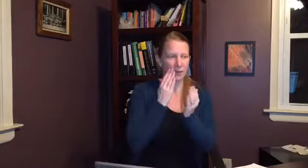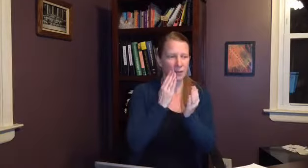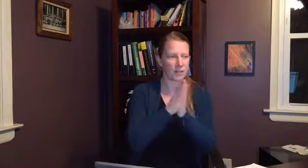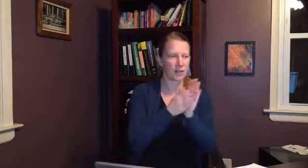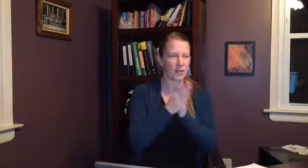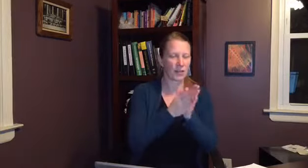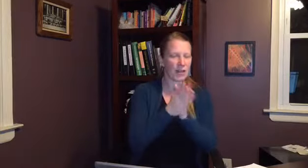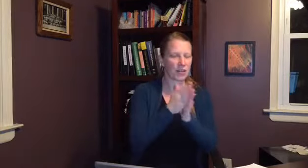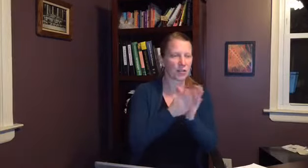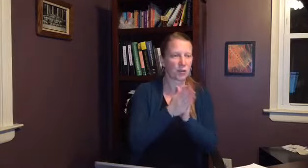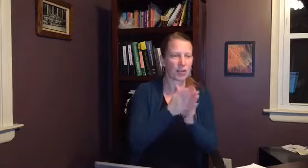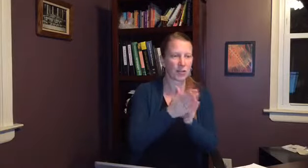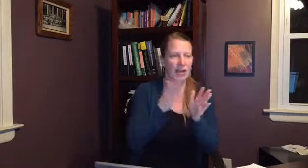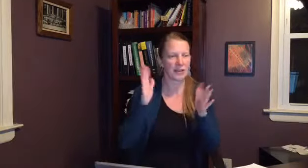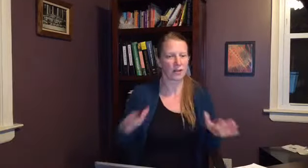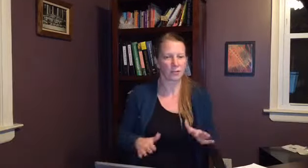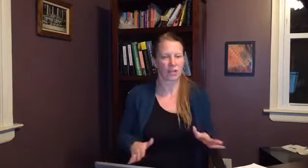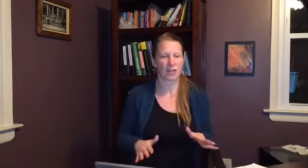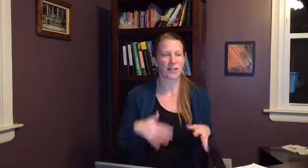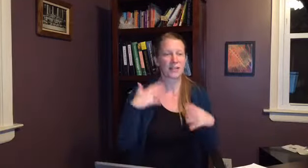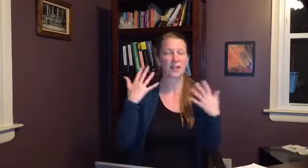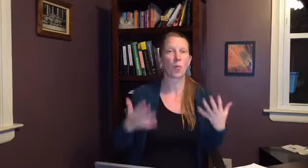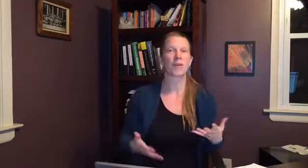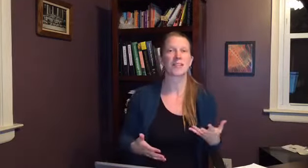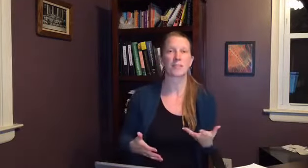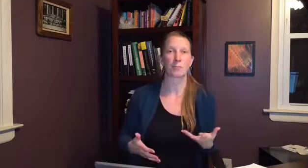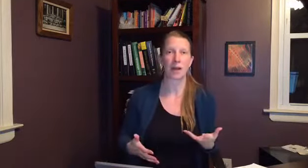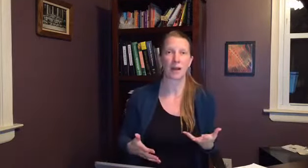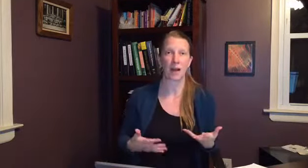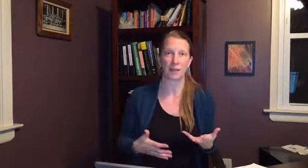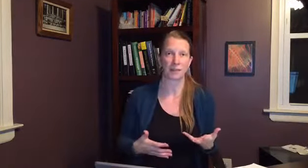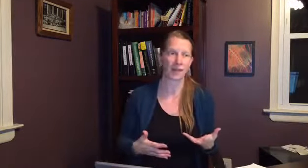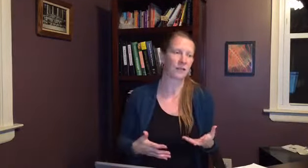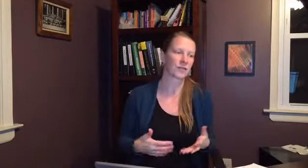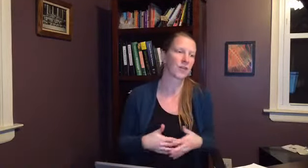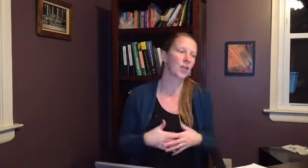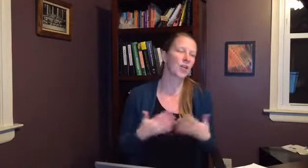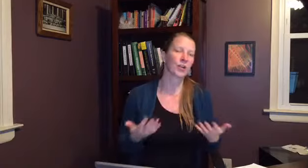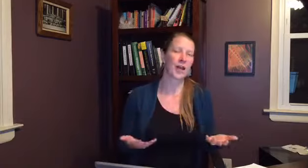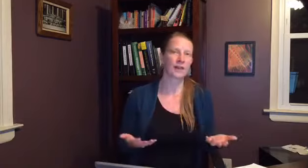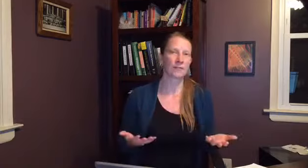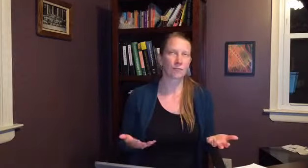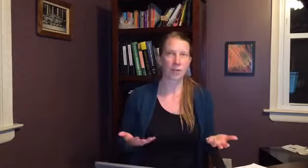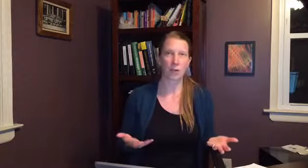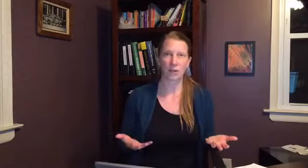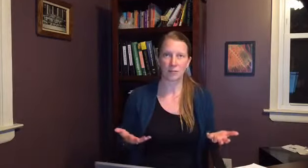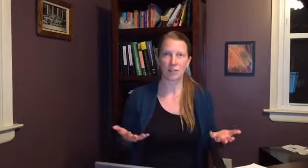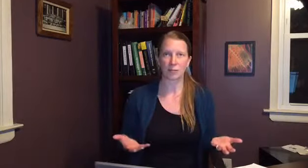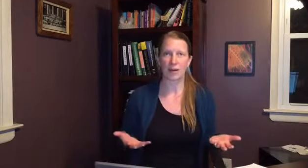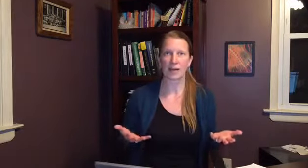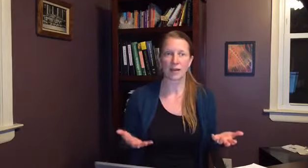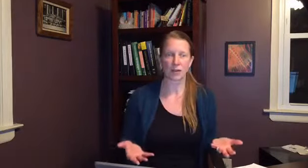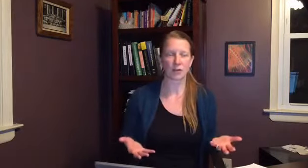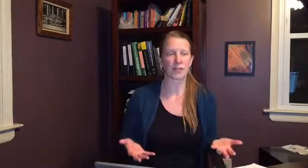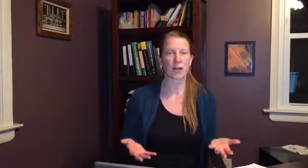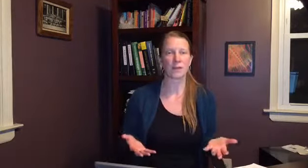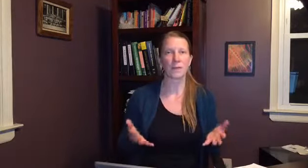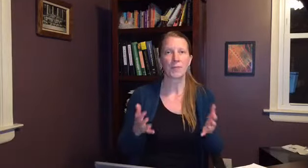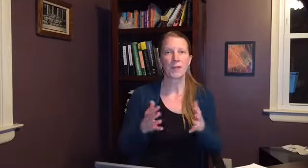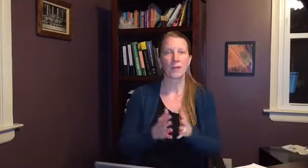lesion you know making sure they wash their hands they don't touch anything because they don't want to spread it on themselves you're not really going to be spreading it on yourself the